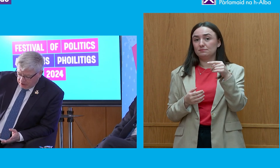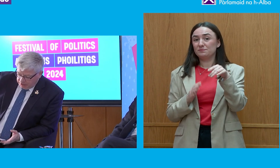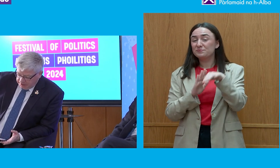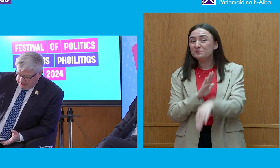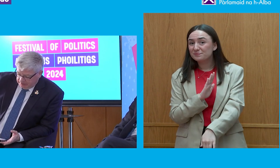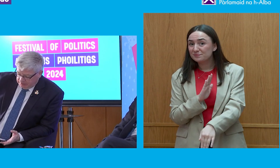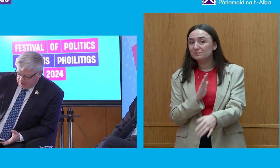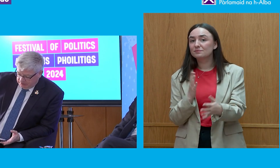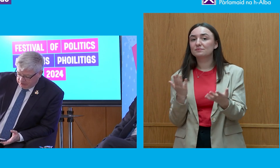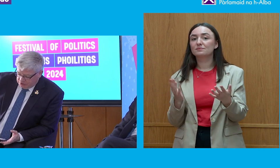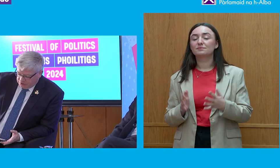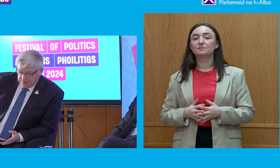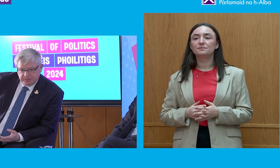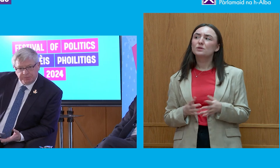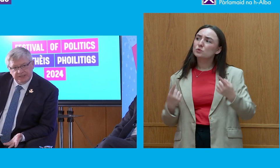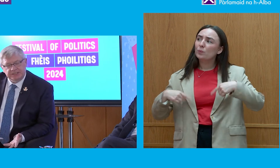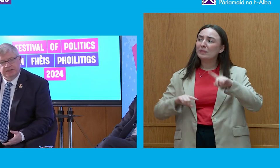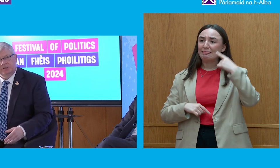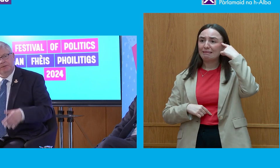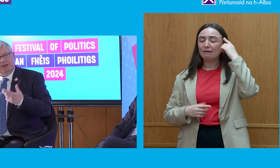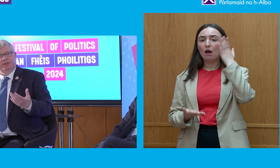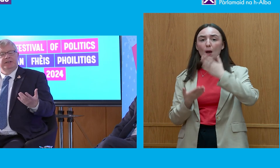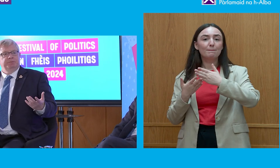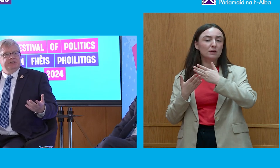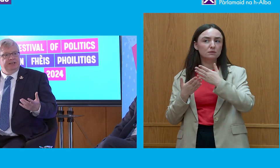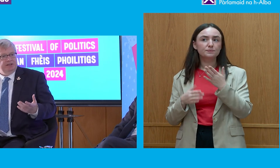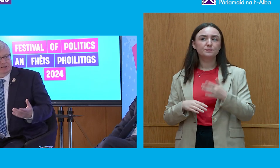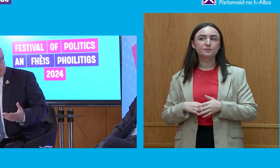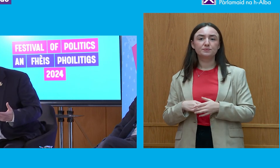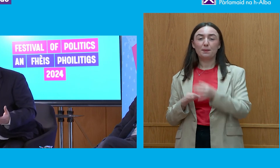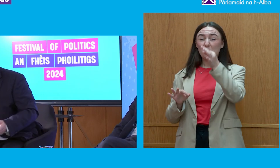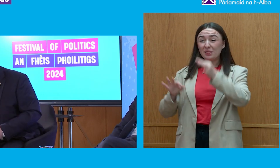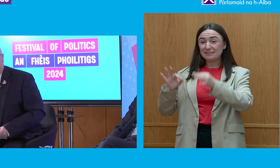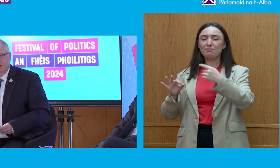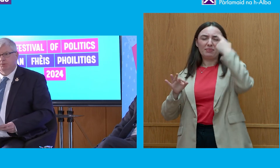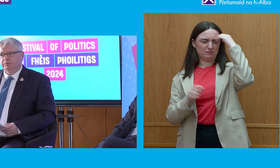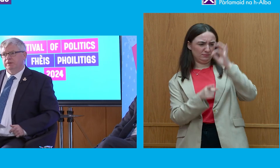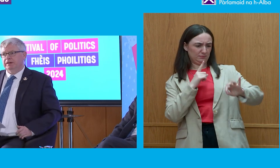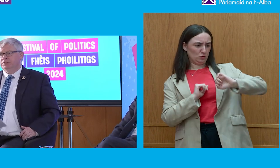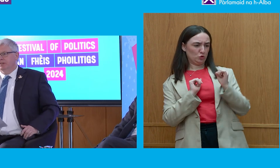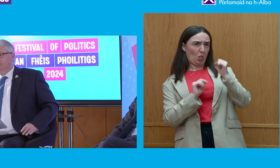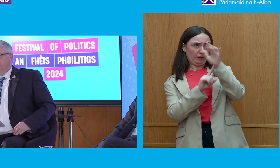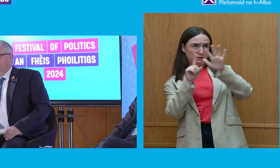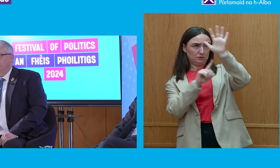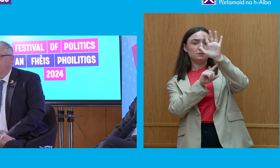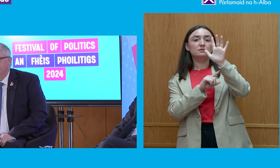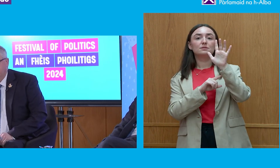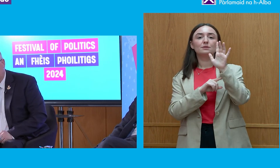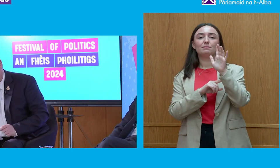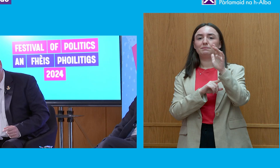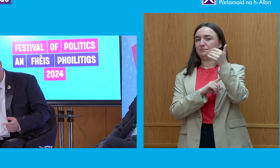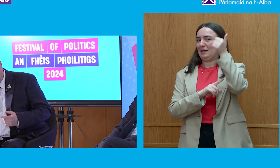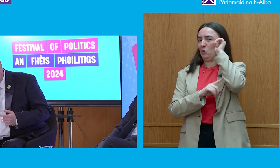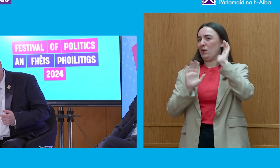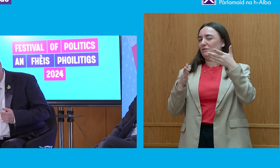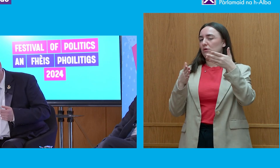So how do we think the sort of the political, and I'm thinking particularly in Scotland, but I realise we'll have to go wider